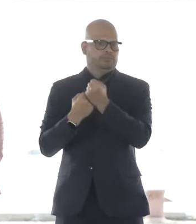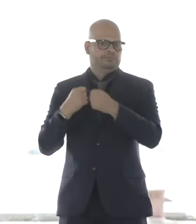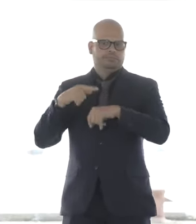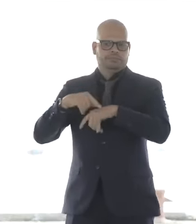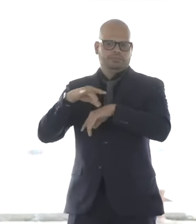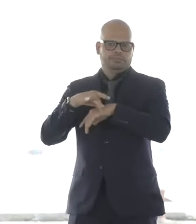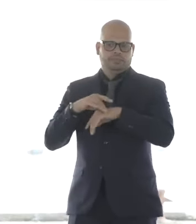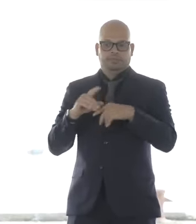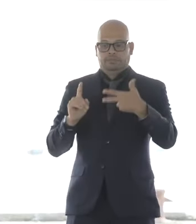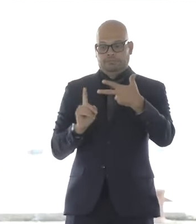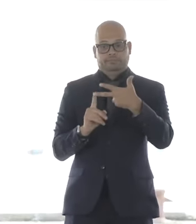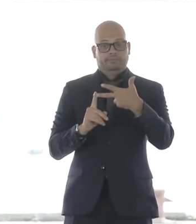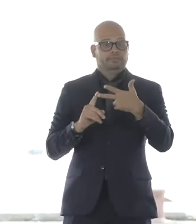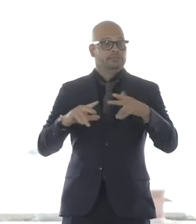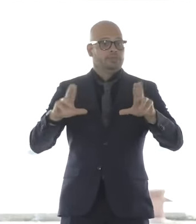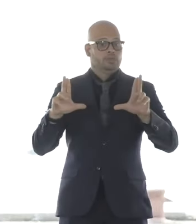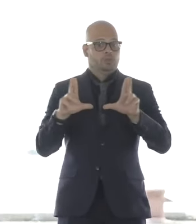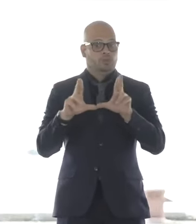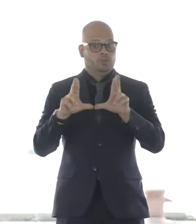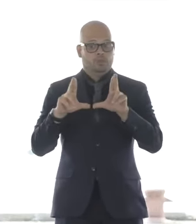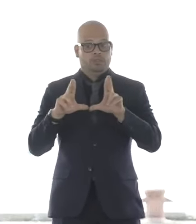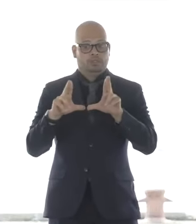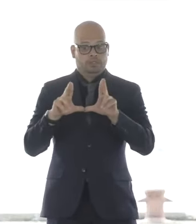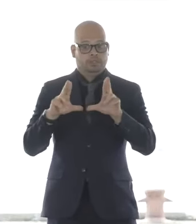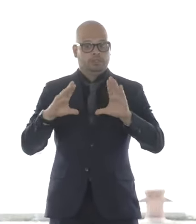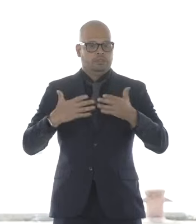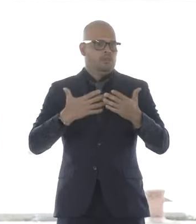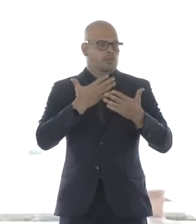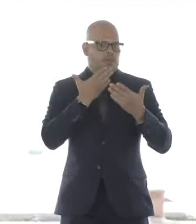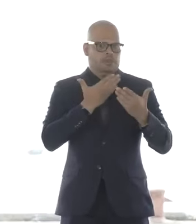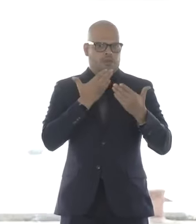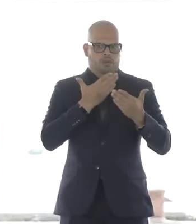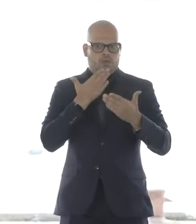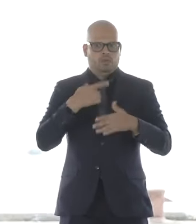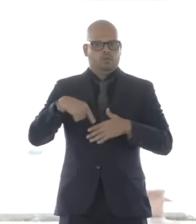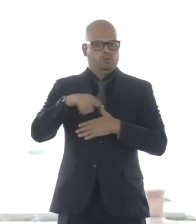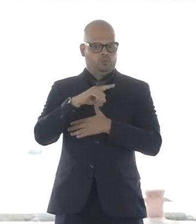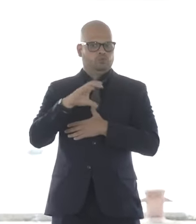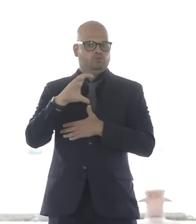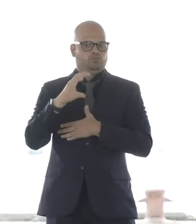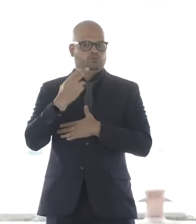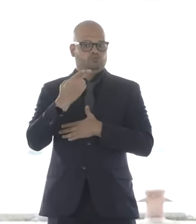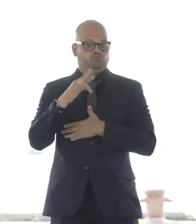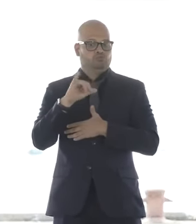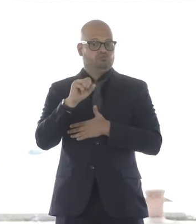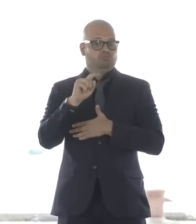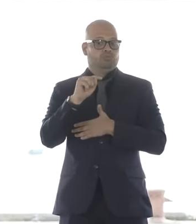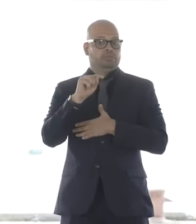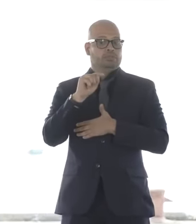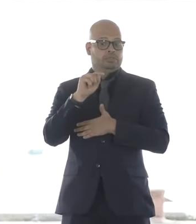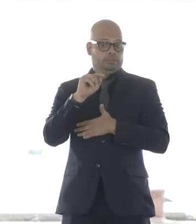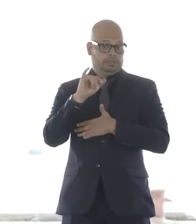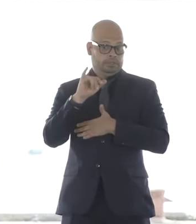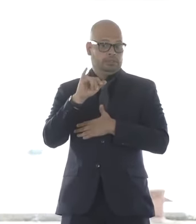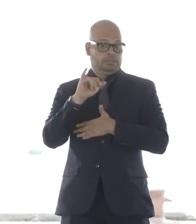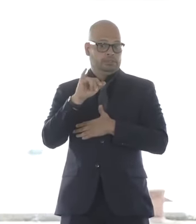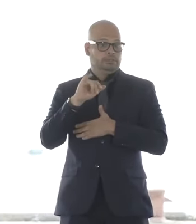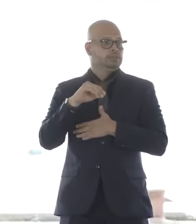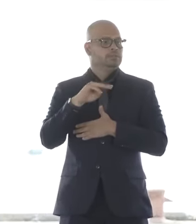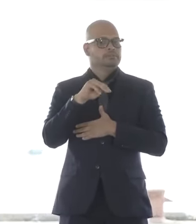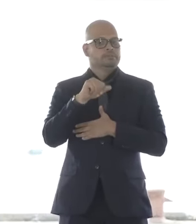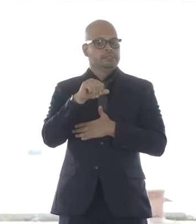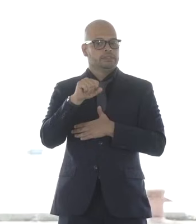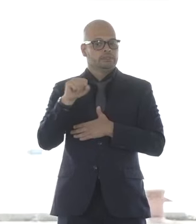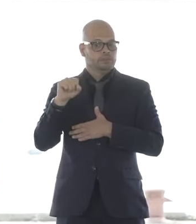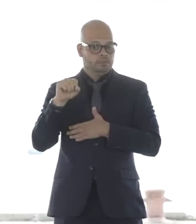means a lot to me personally. You know, thank you to Chrissy Lynch and the AFL-CIO, to the Massachusetts Building Trades, to the North Shore Building Trades.